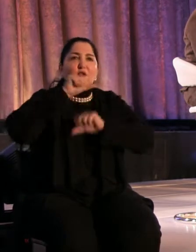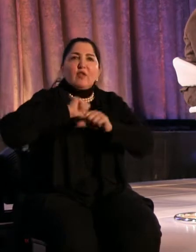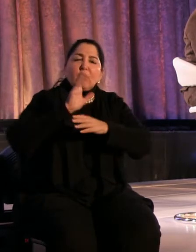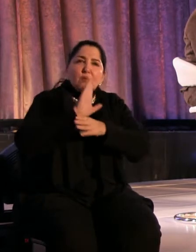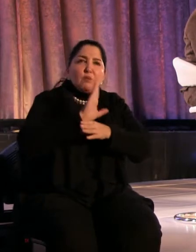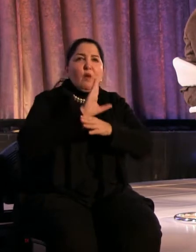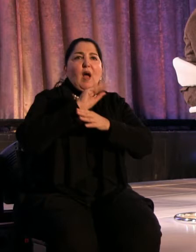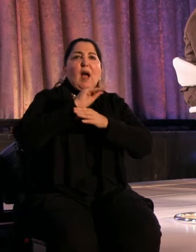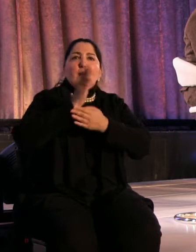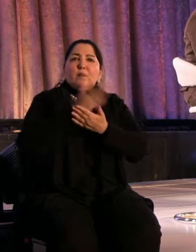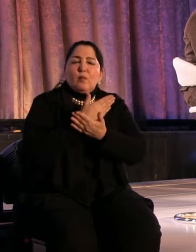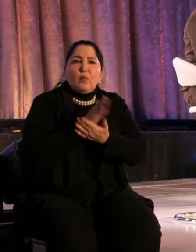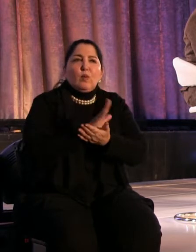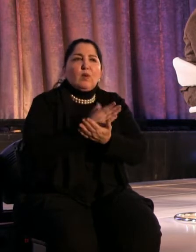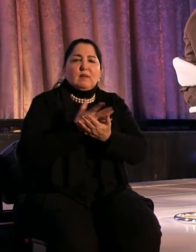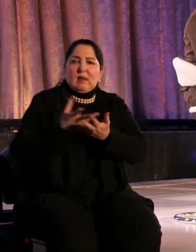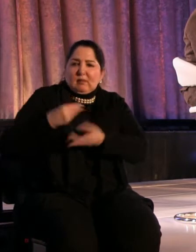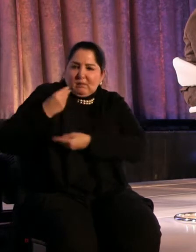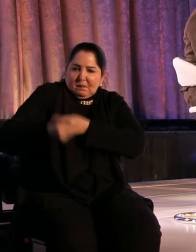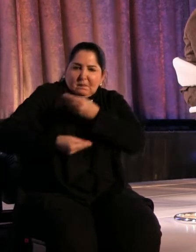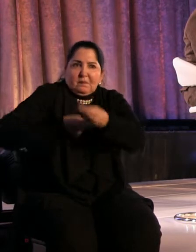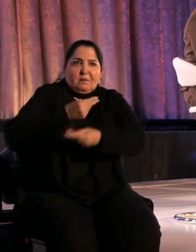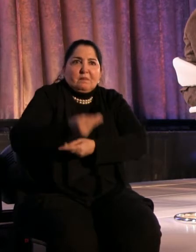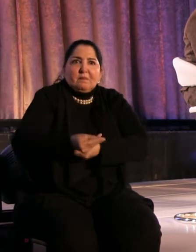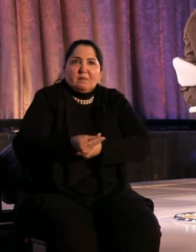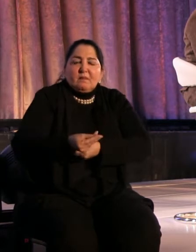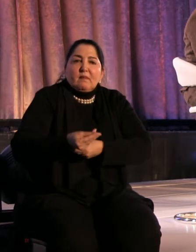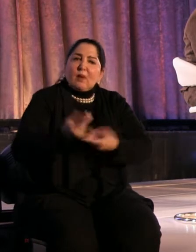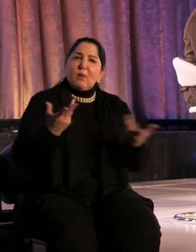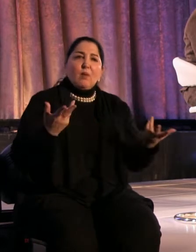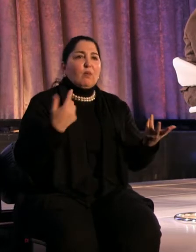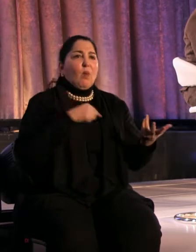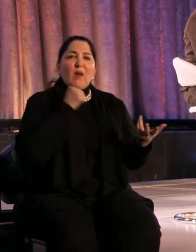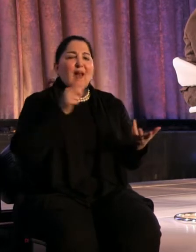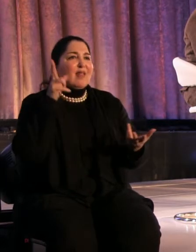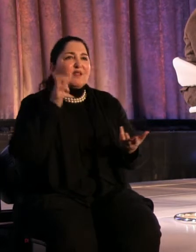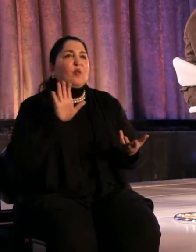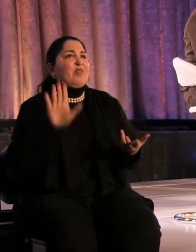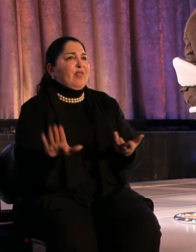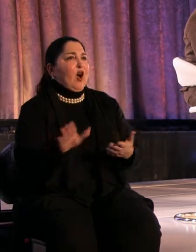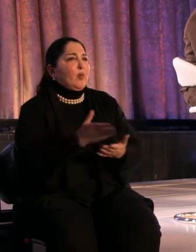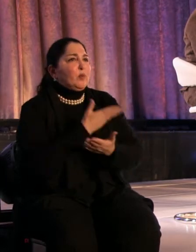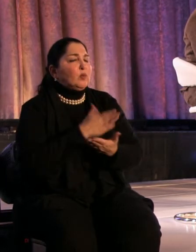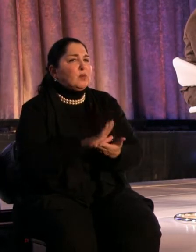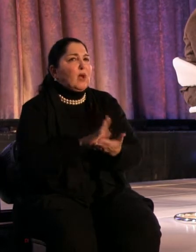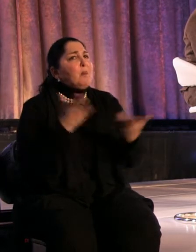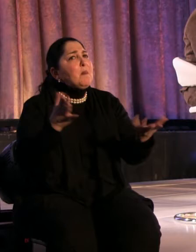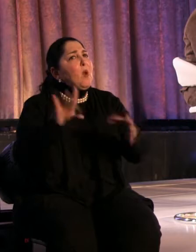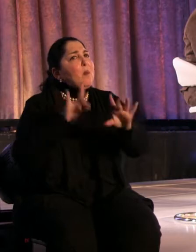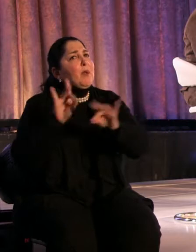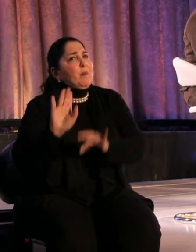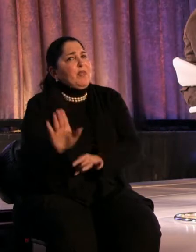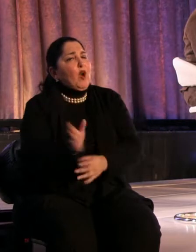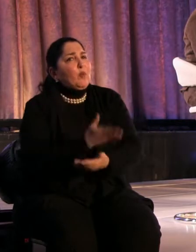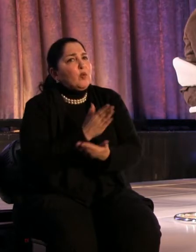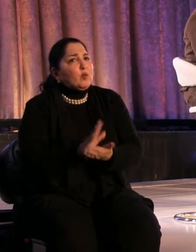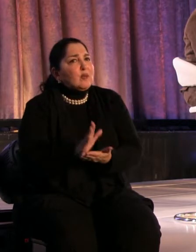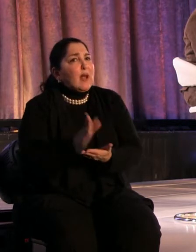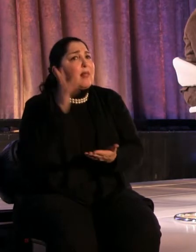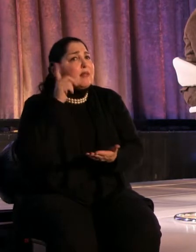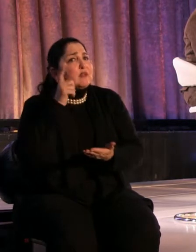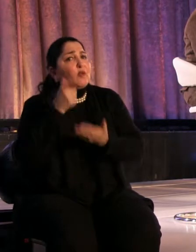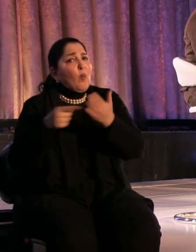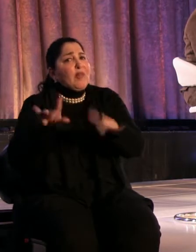How about we pick up that music and listen to it and sing along to what young people are recording today.